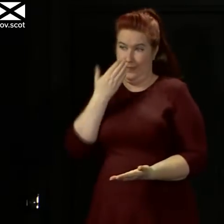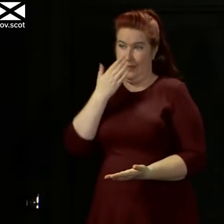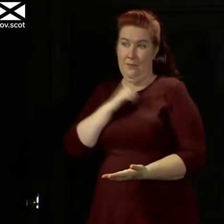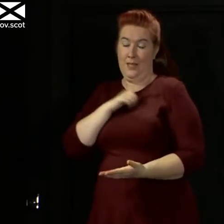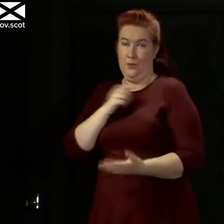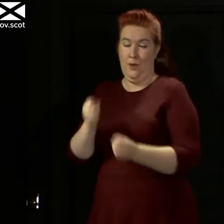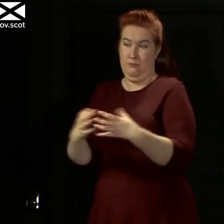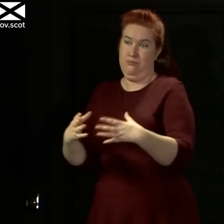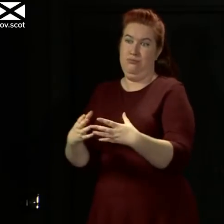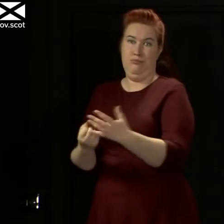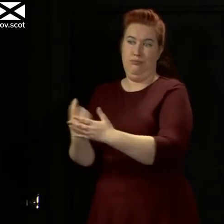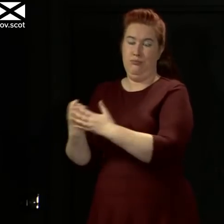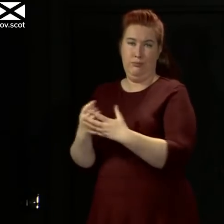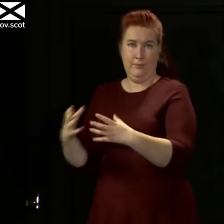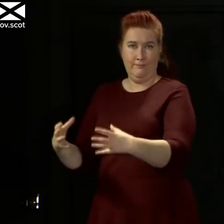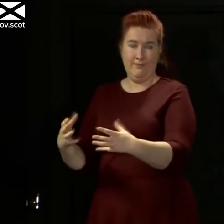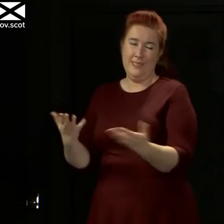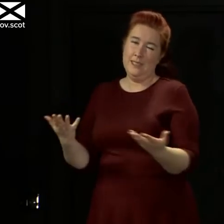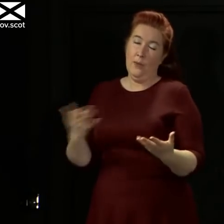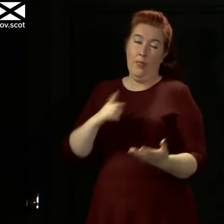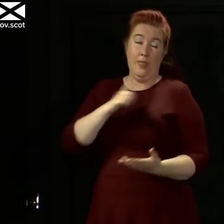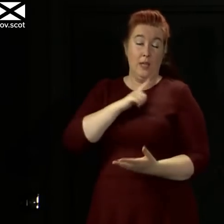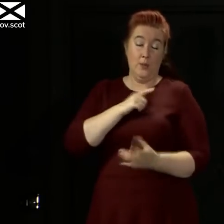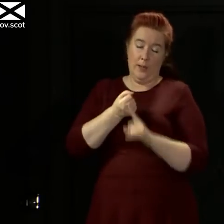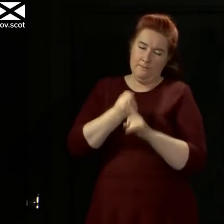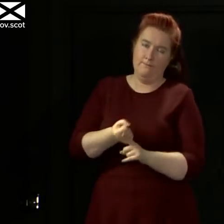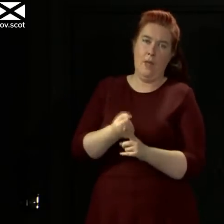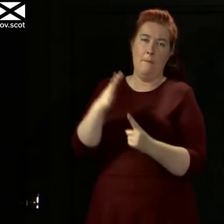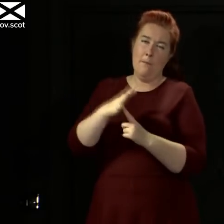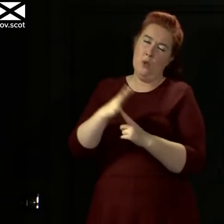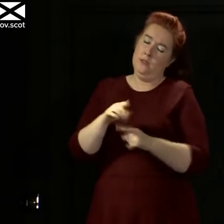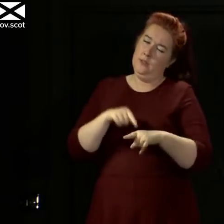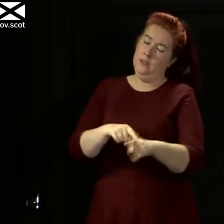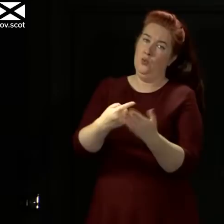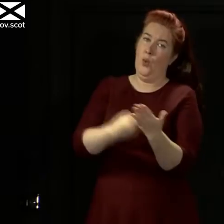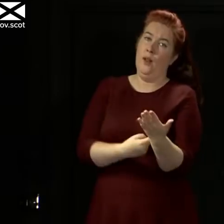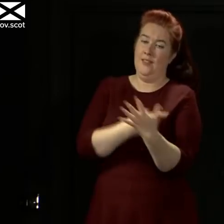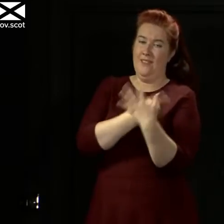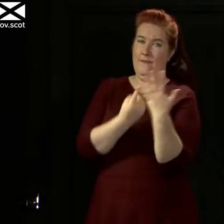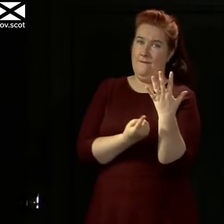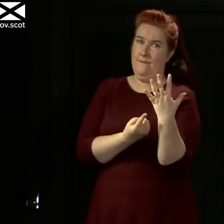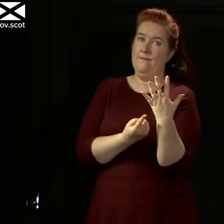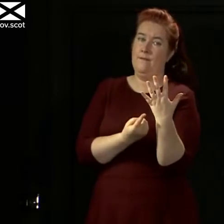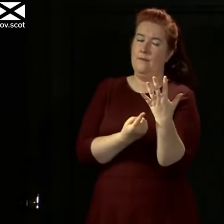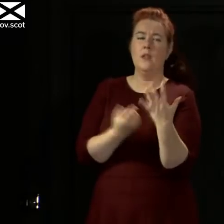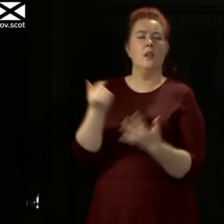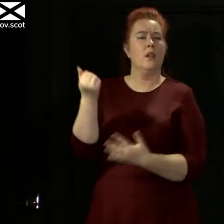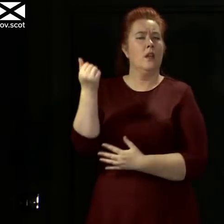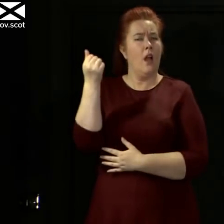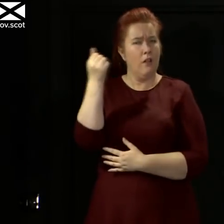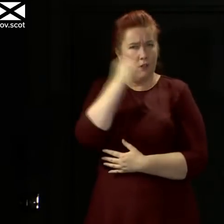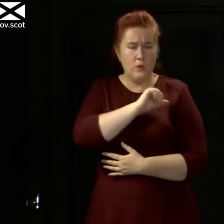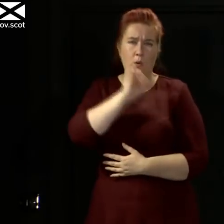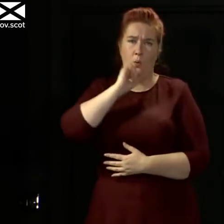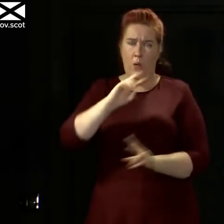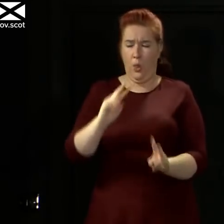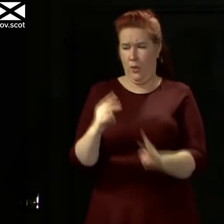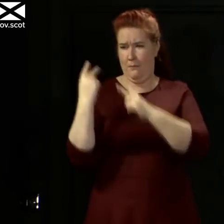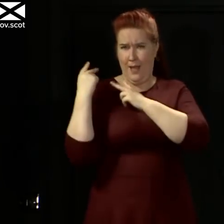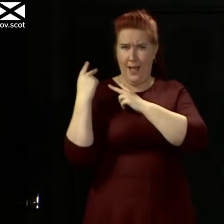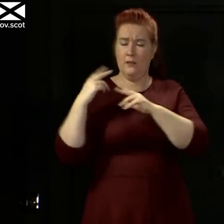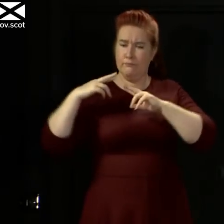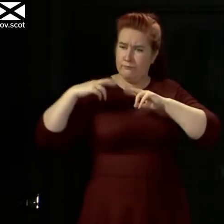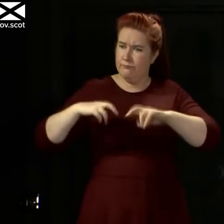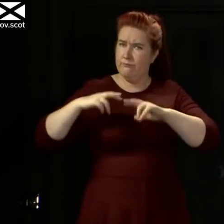underline the importance of sticking to all of the guidance. We will, of course, look back at all of these outbreaks, those working